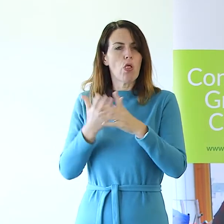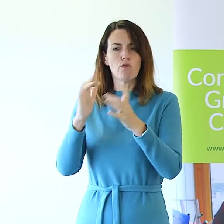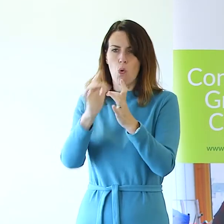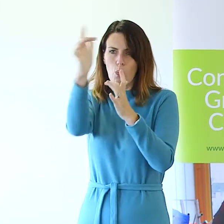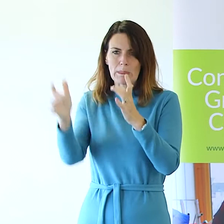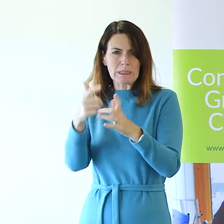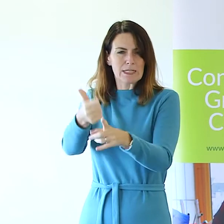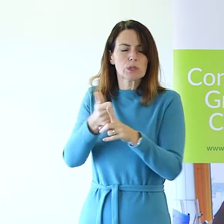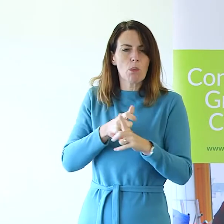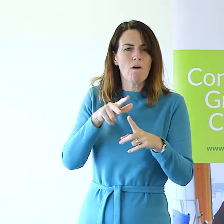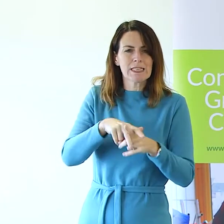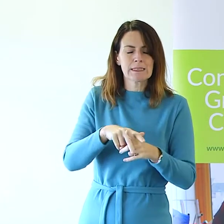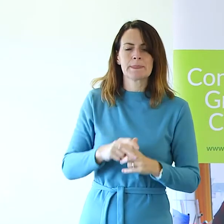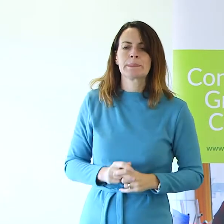victims.